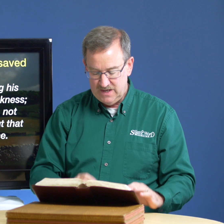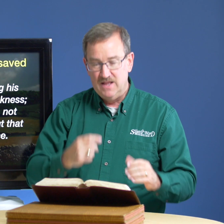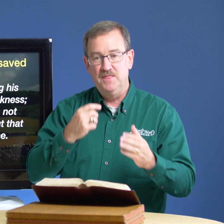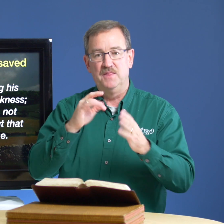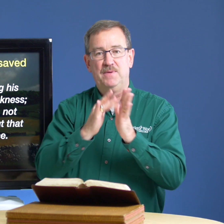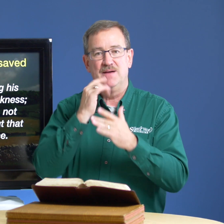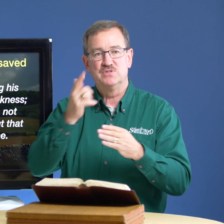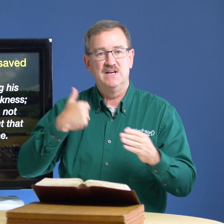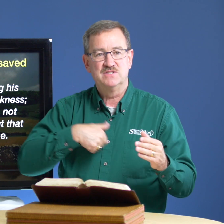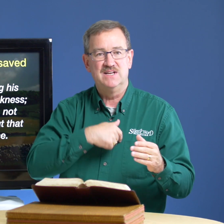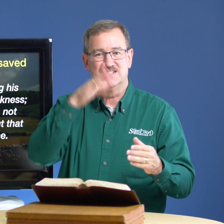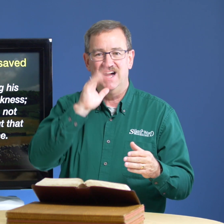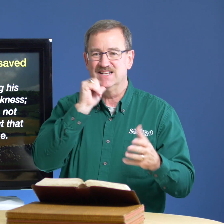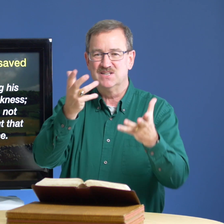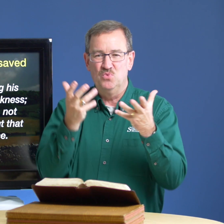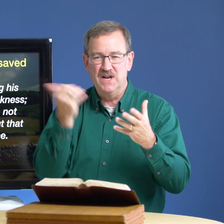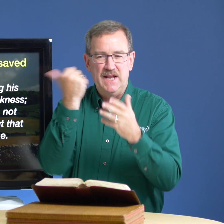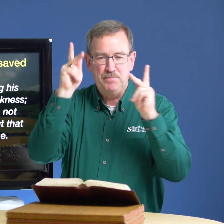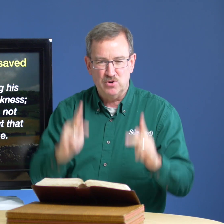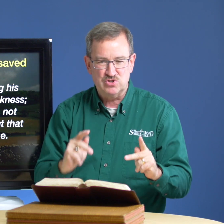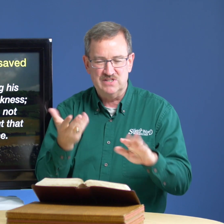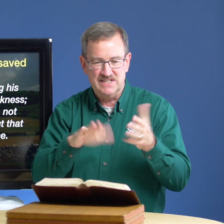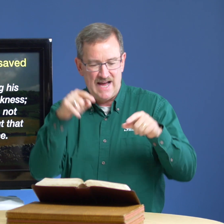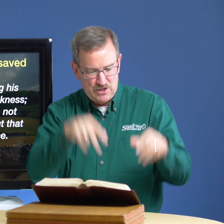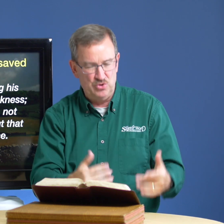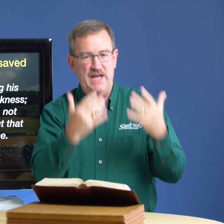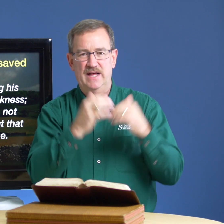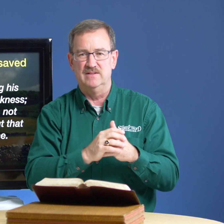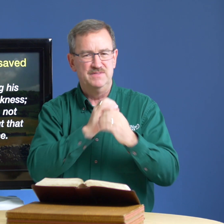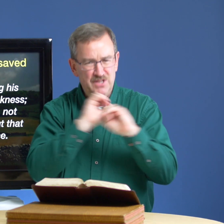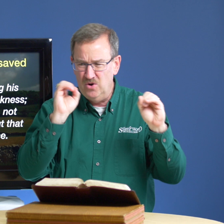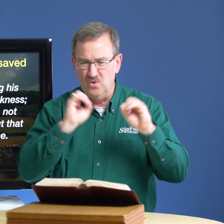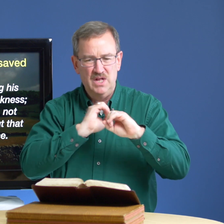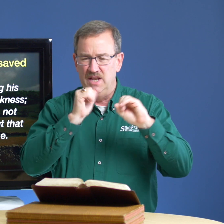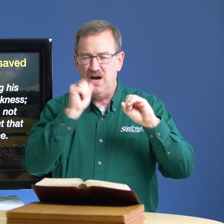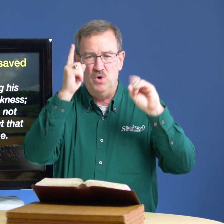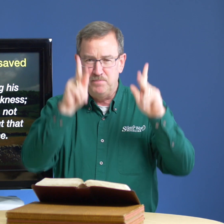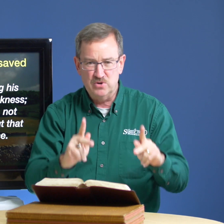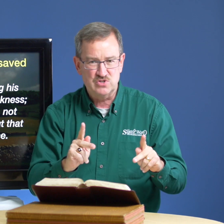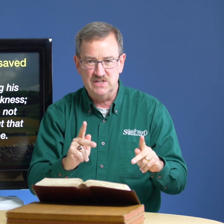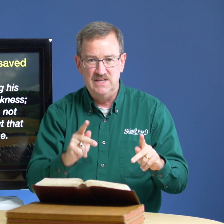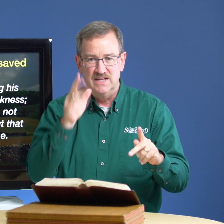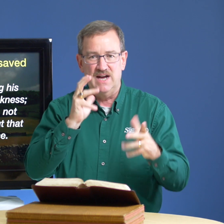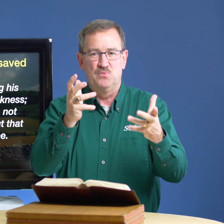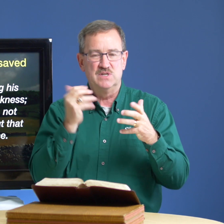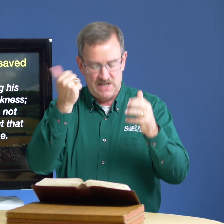the bible tells us god doesn't want any person to die and go to hell no not one person god wants